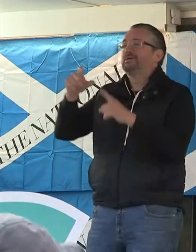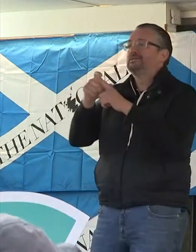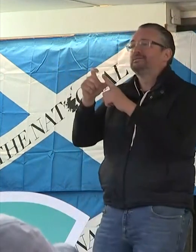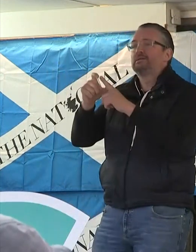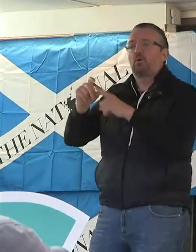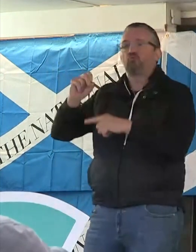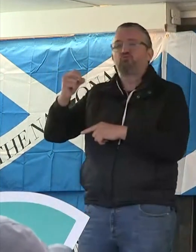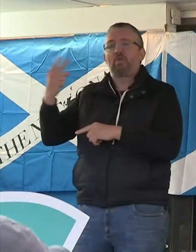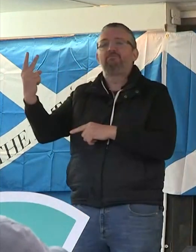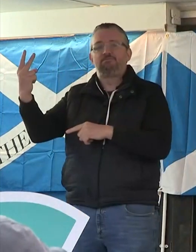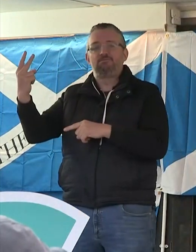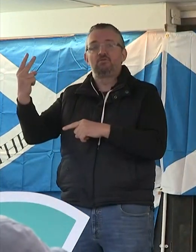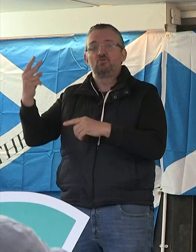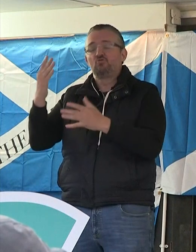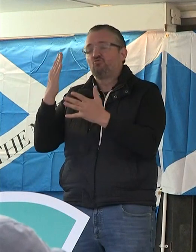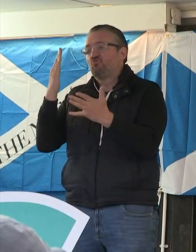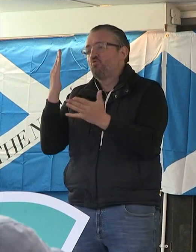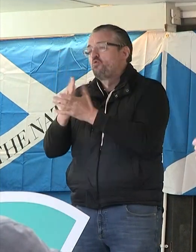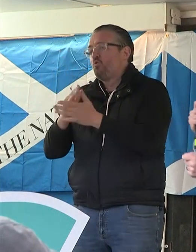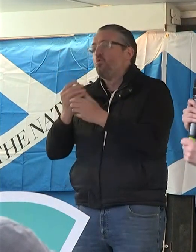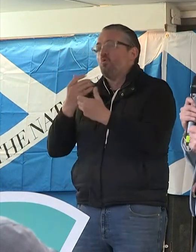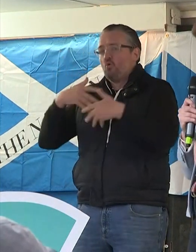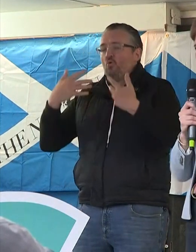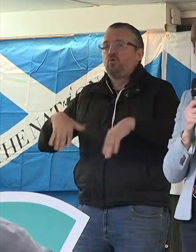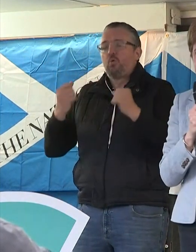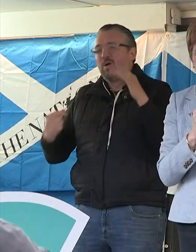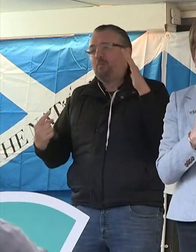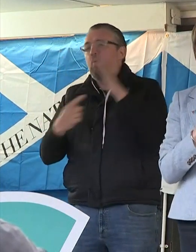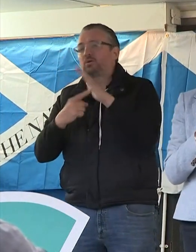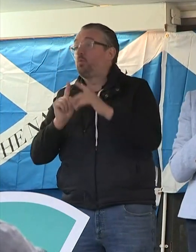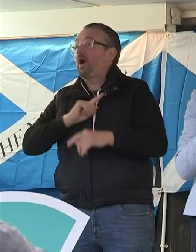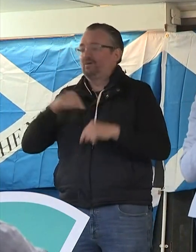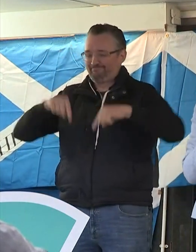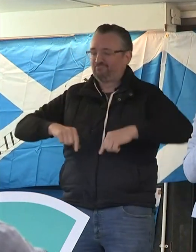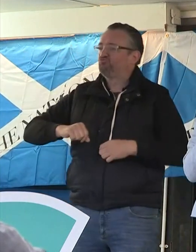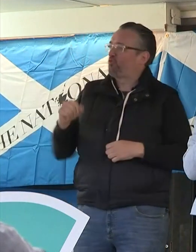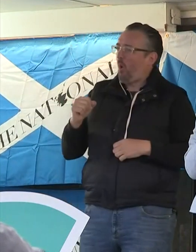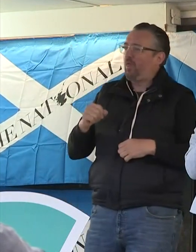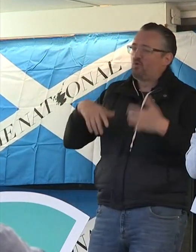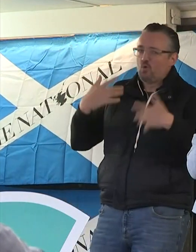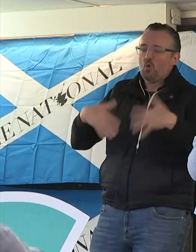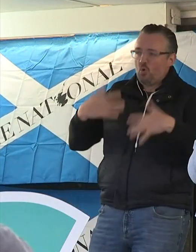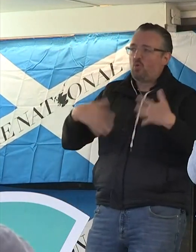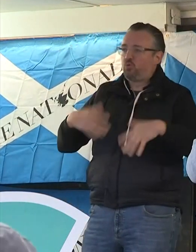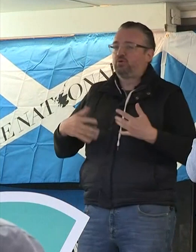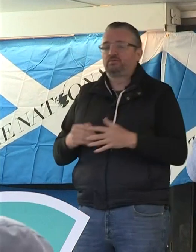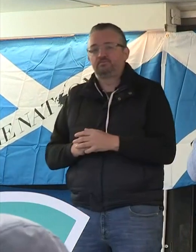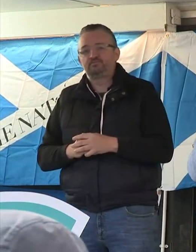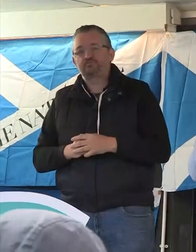12th is the most important election for Scotland in our lifetimes.